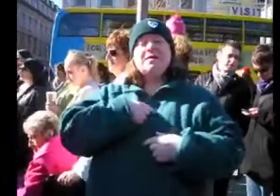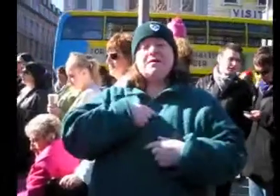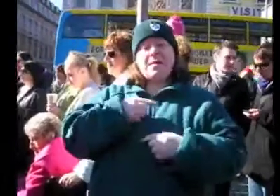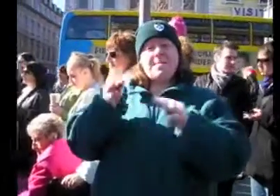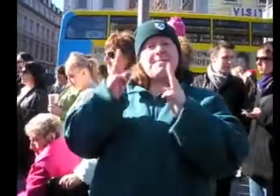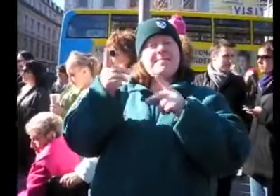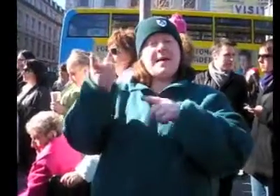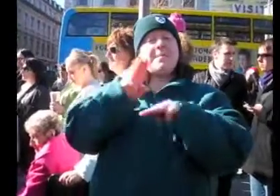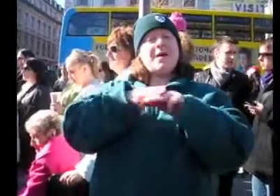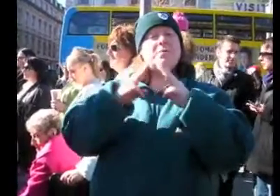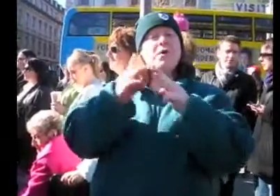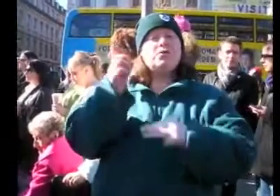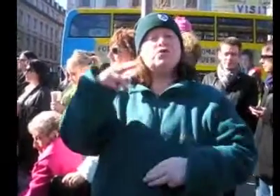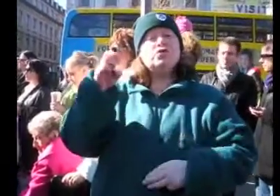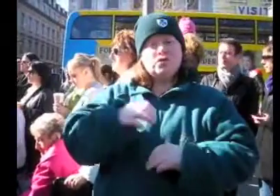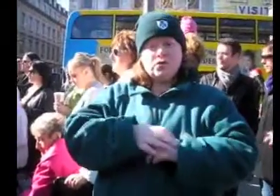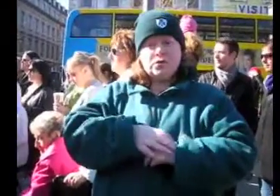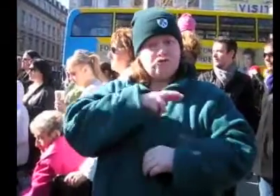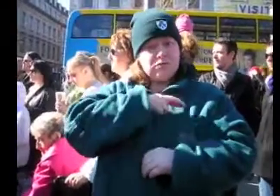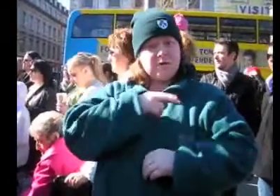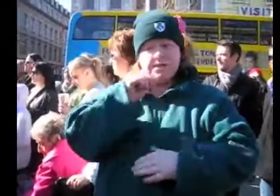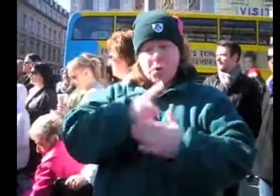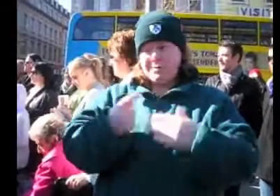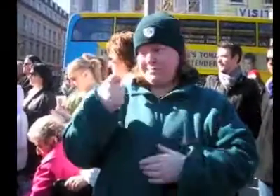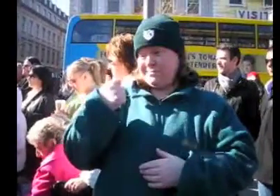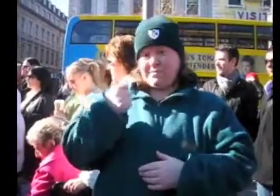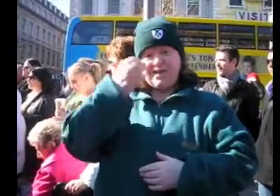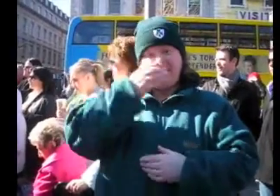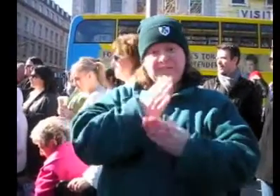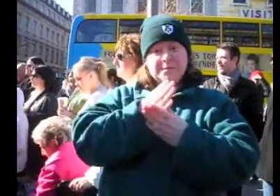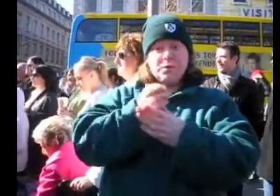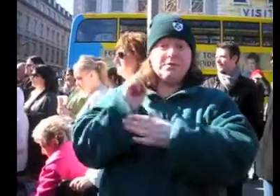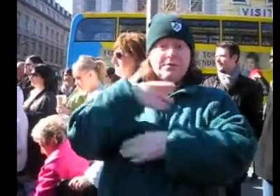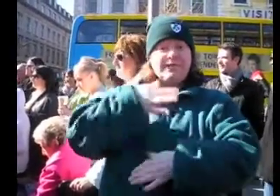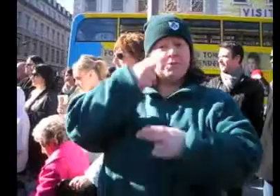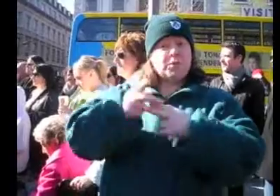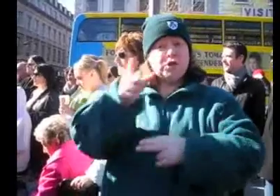I heard the sound, round the docks,